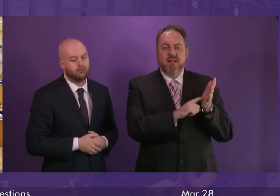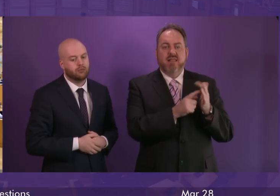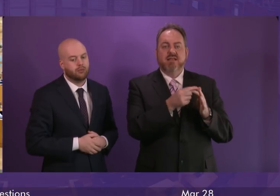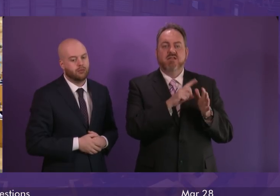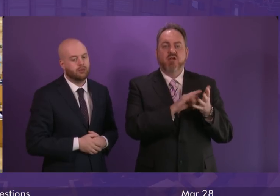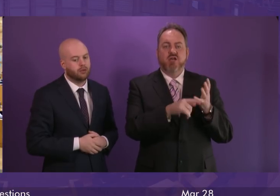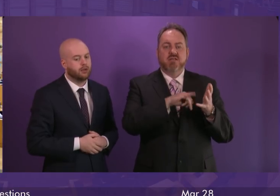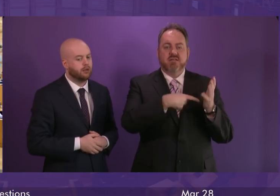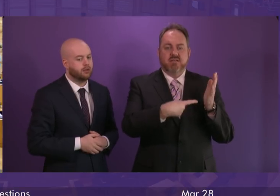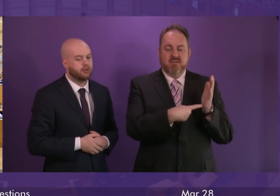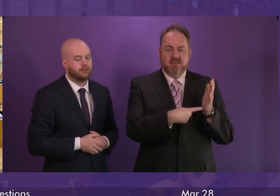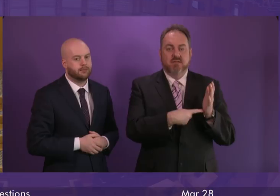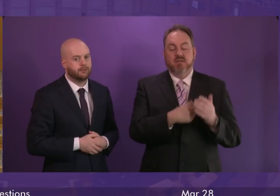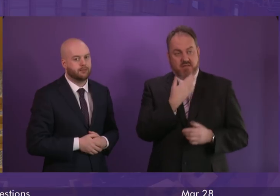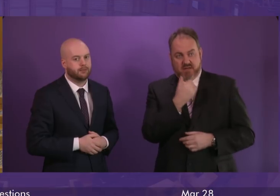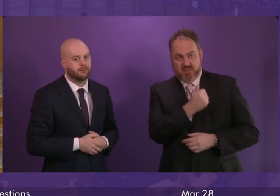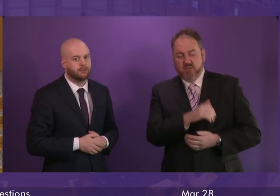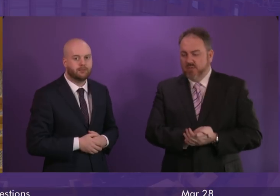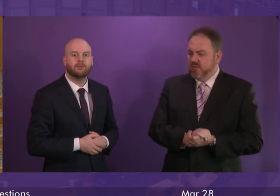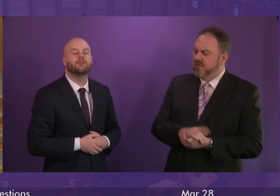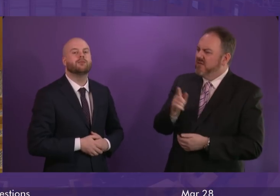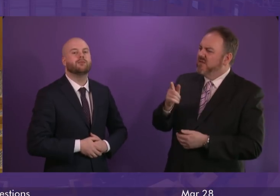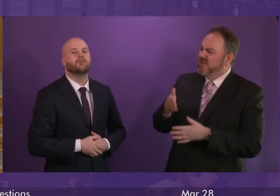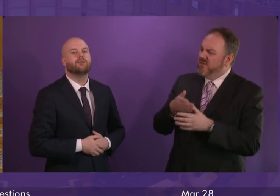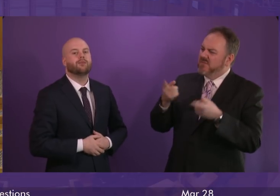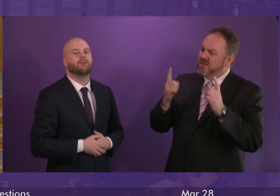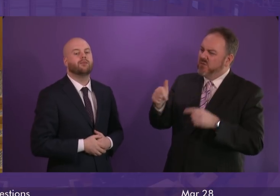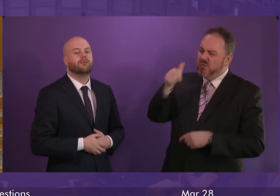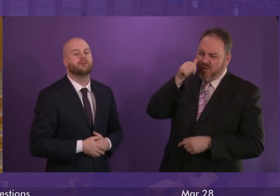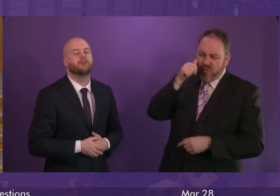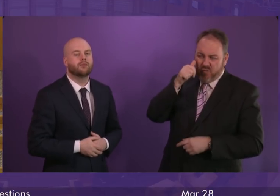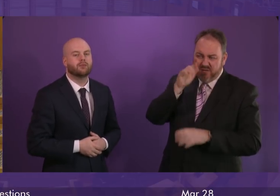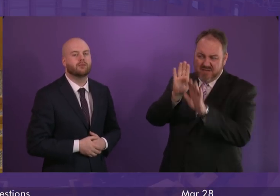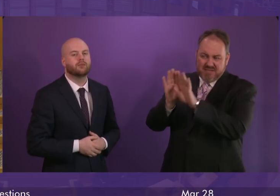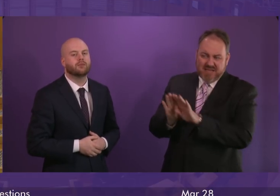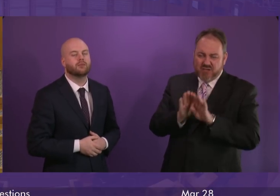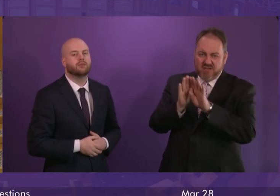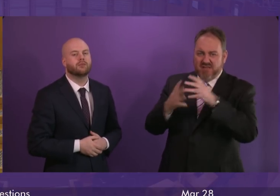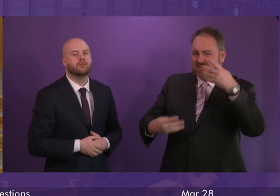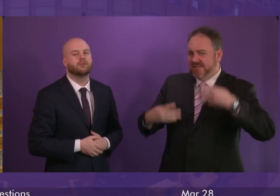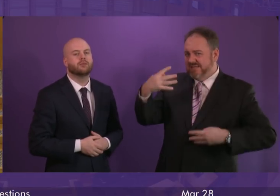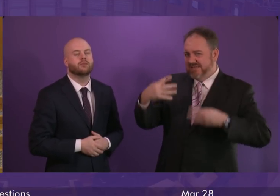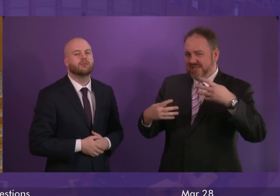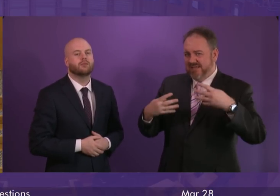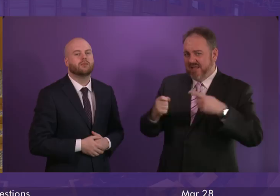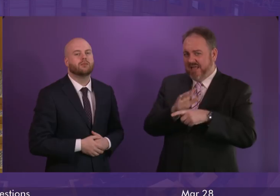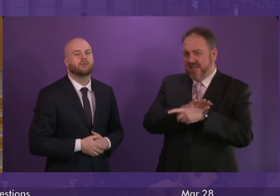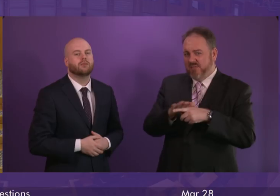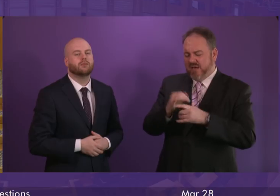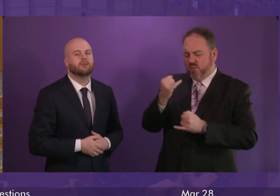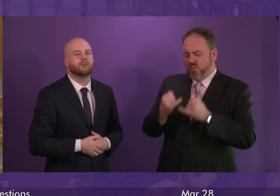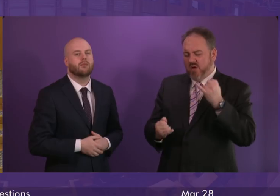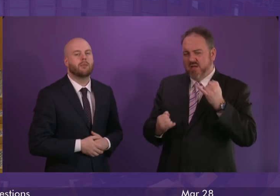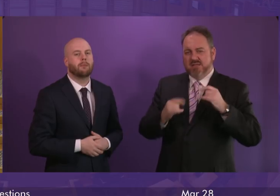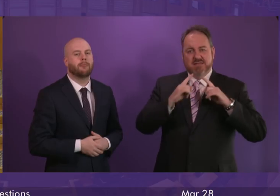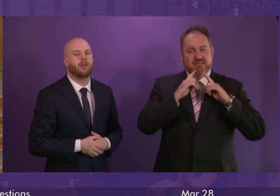Thank you Presiding Officer. The First Minister will be aware of recent national statistics data showing Edinburgh has the worst pupil-teacher